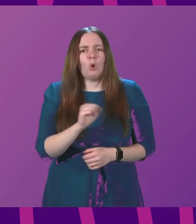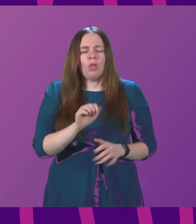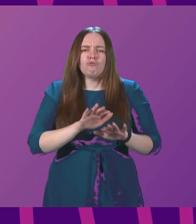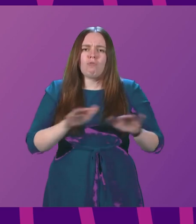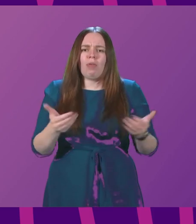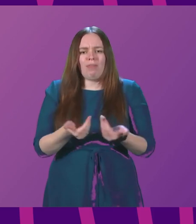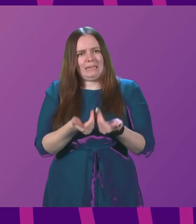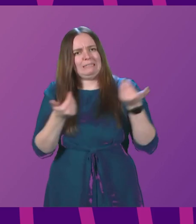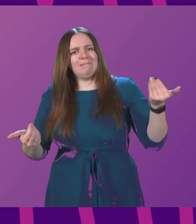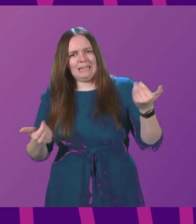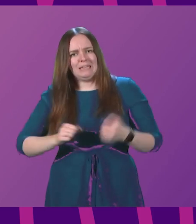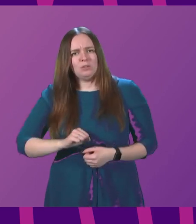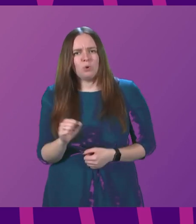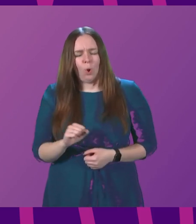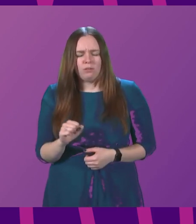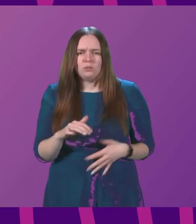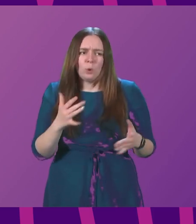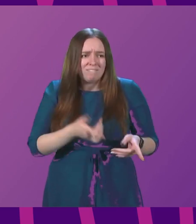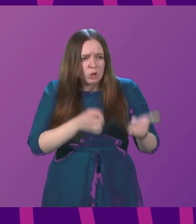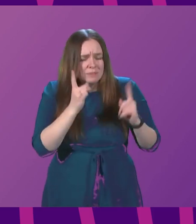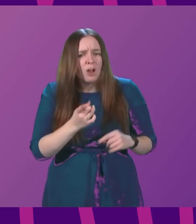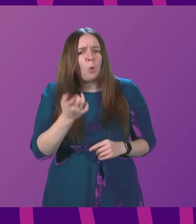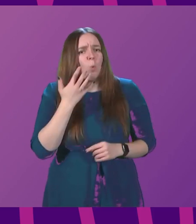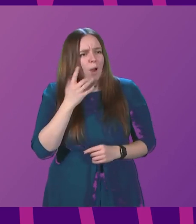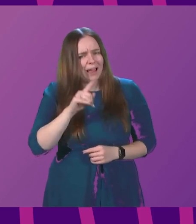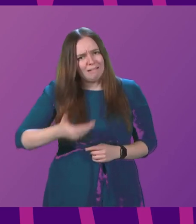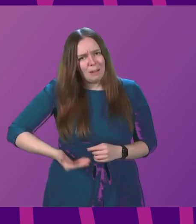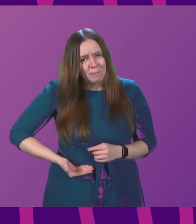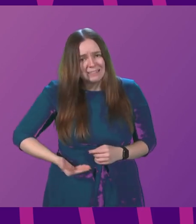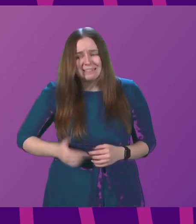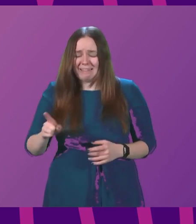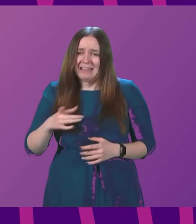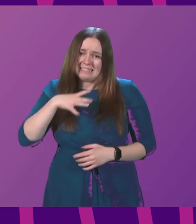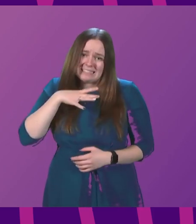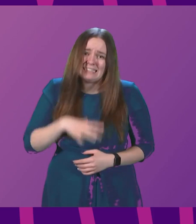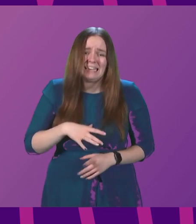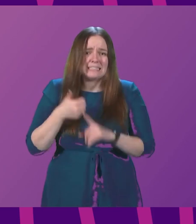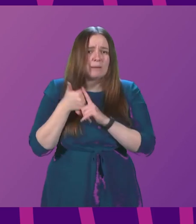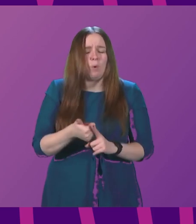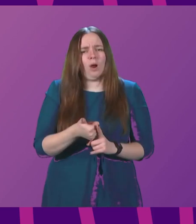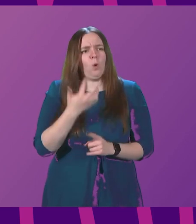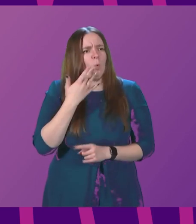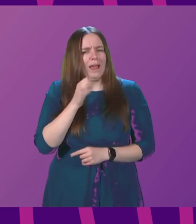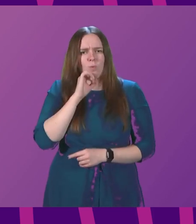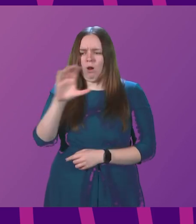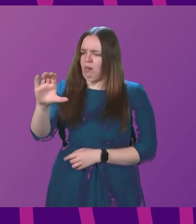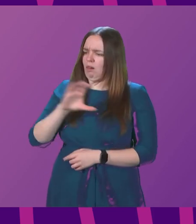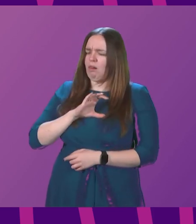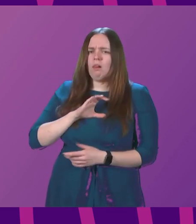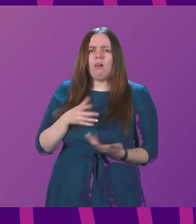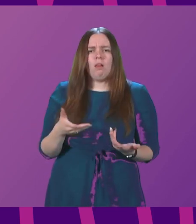Scotland? So First Minister, just when will these businesses who are crying out for support get the cash they need?